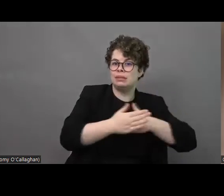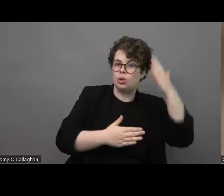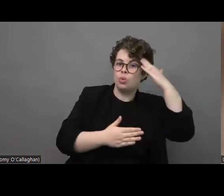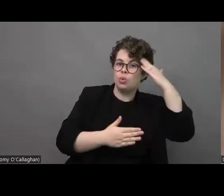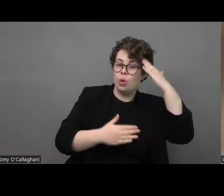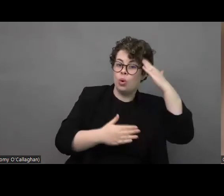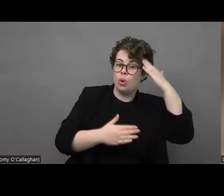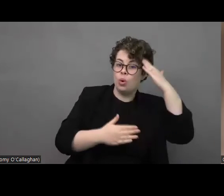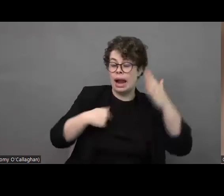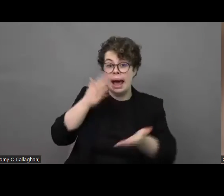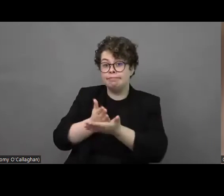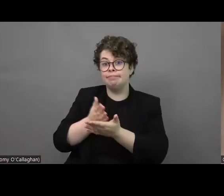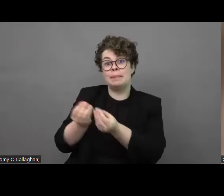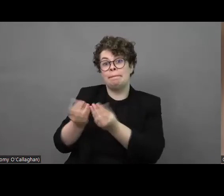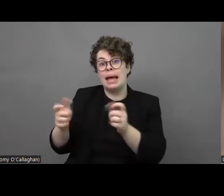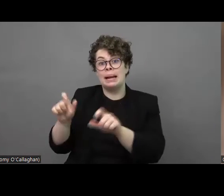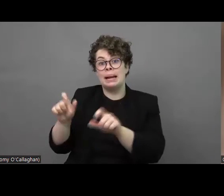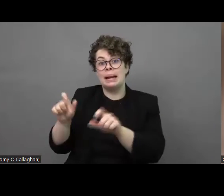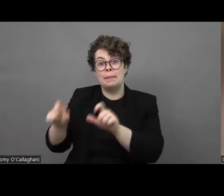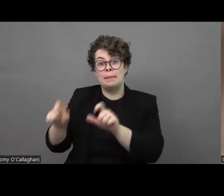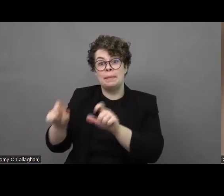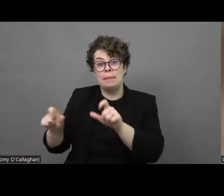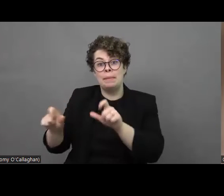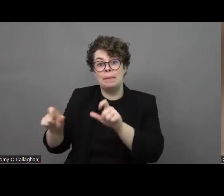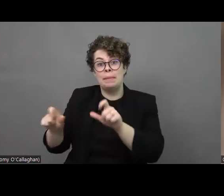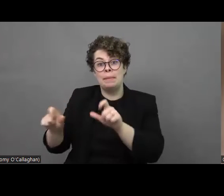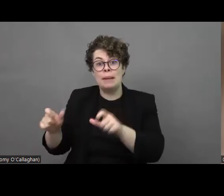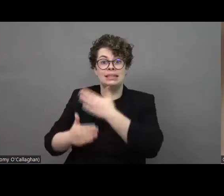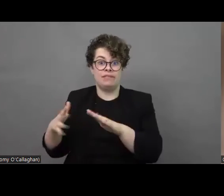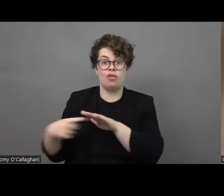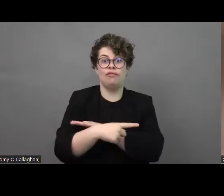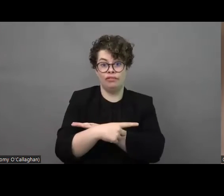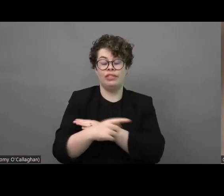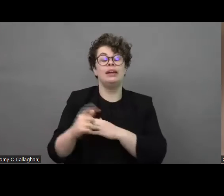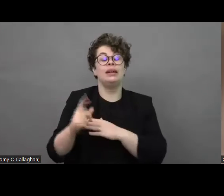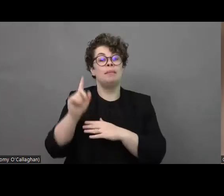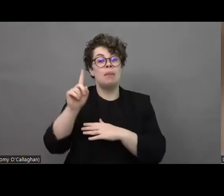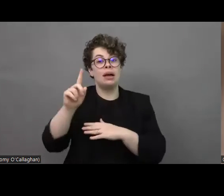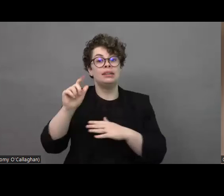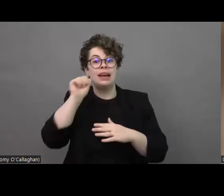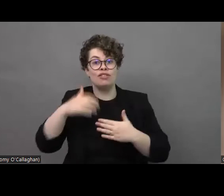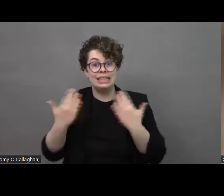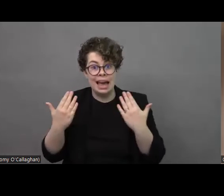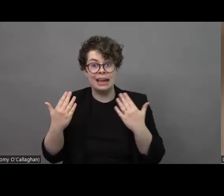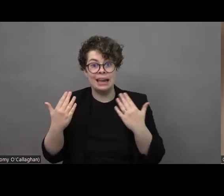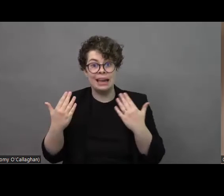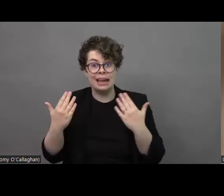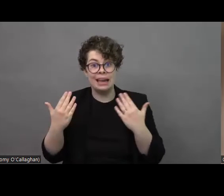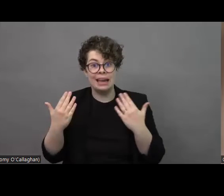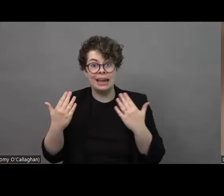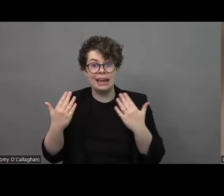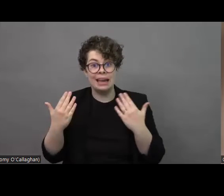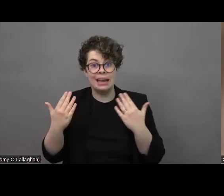people with disabilities evacuated right now every day we have a group so more than 500